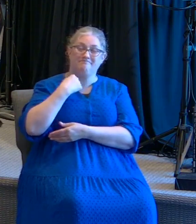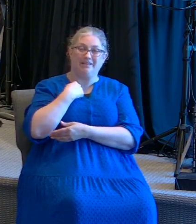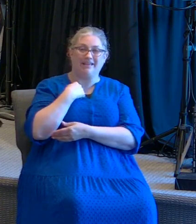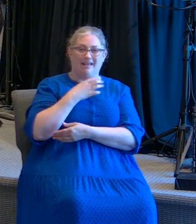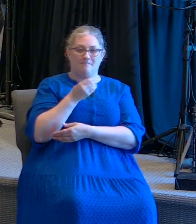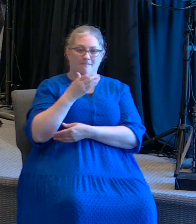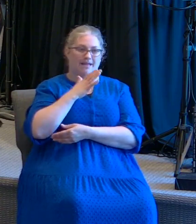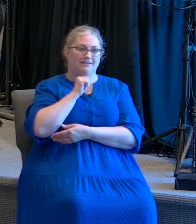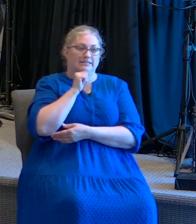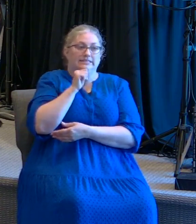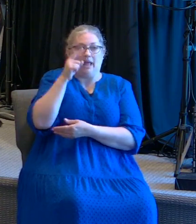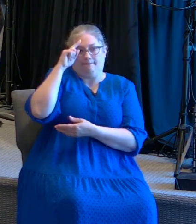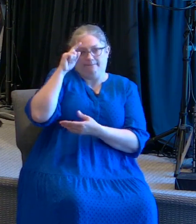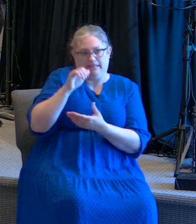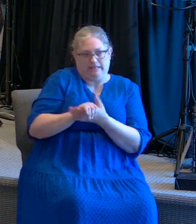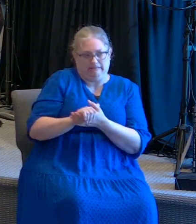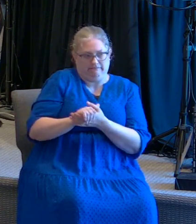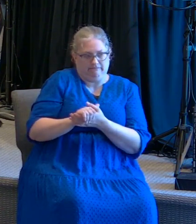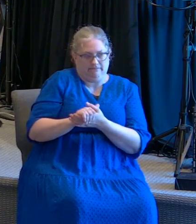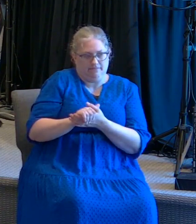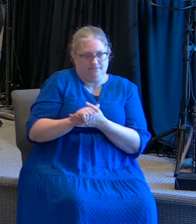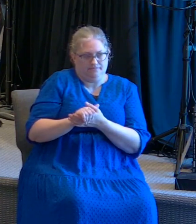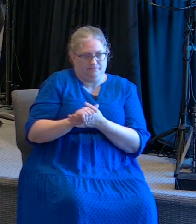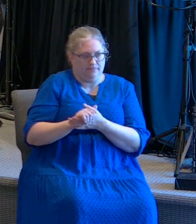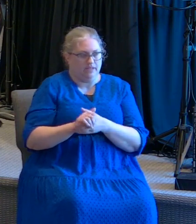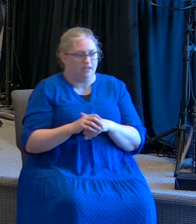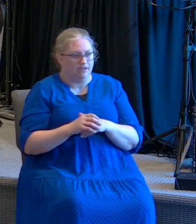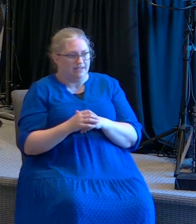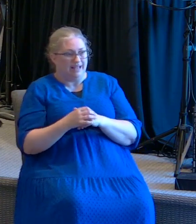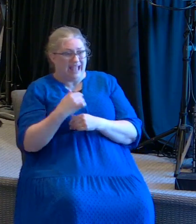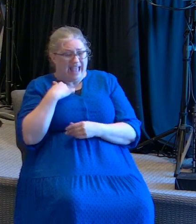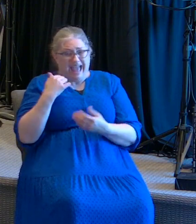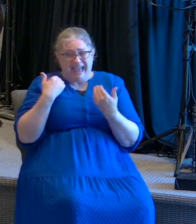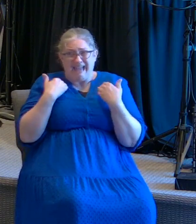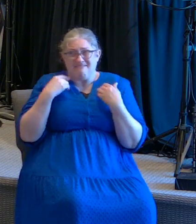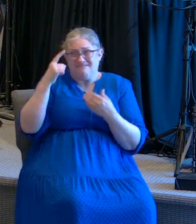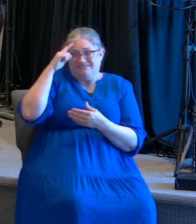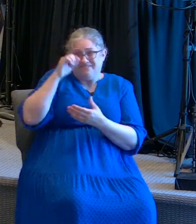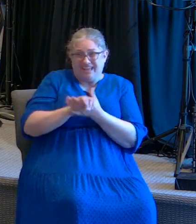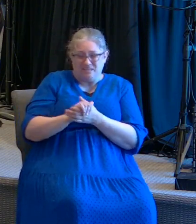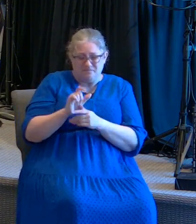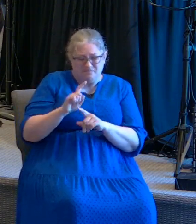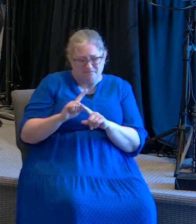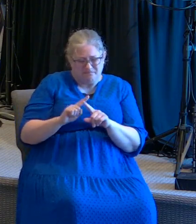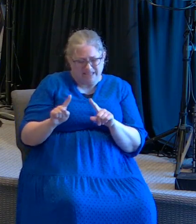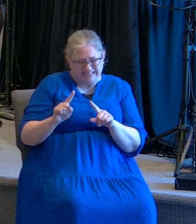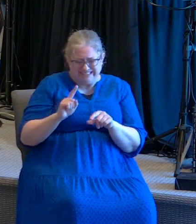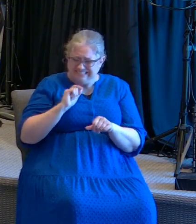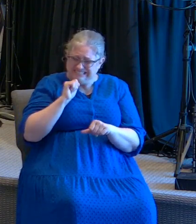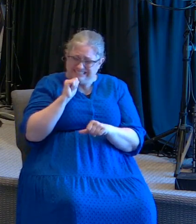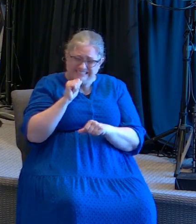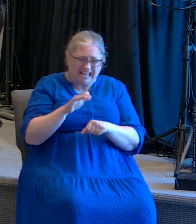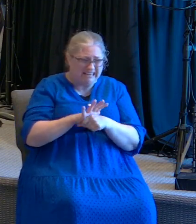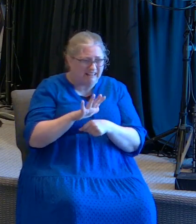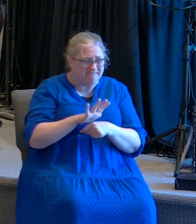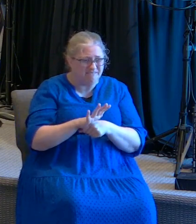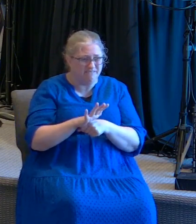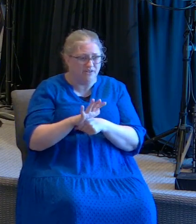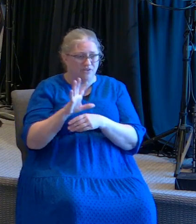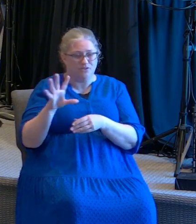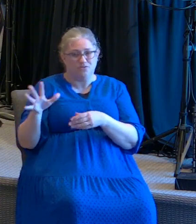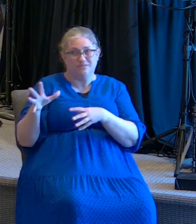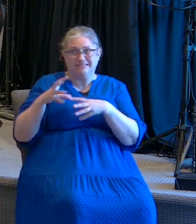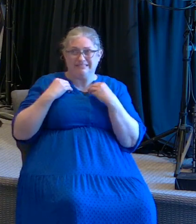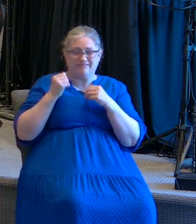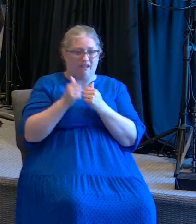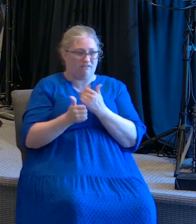cierta fe. But it doesn't seem to be enough to get what I need. Pero pareciera que no es suficiente la fe que yo necesito ahora.